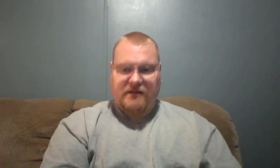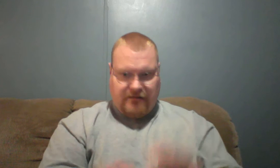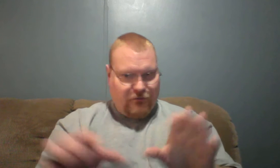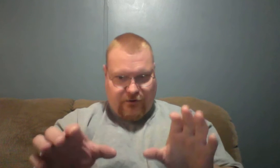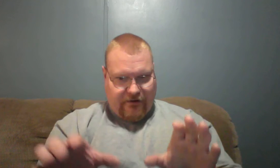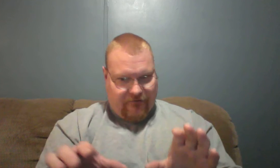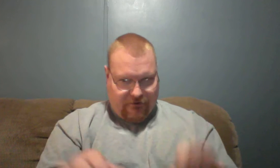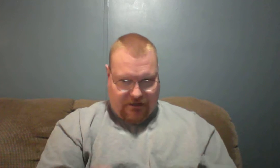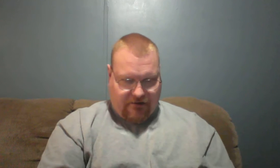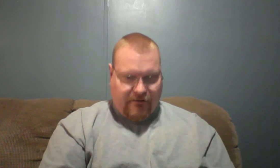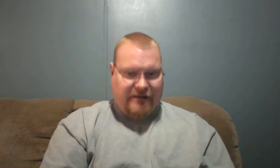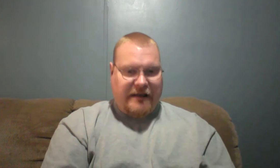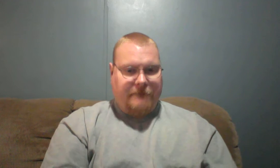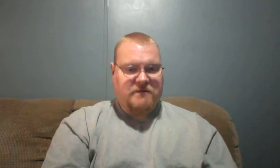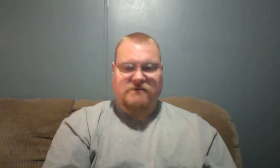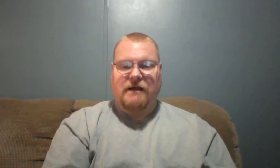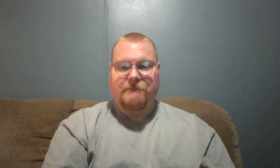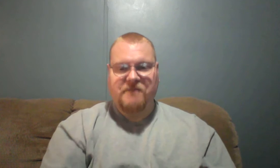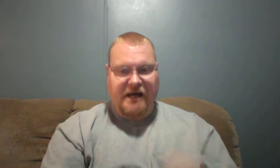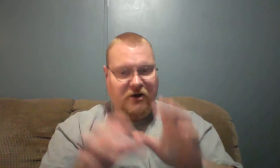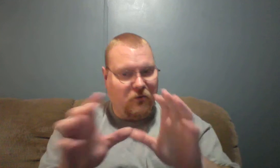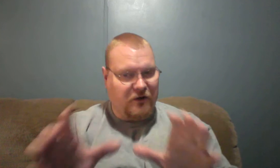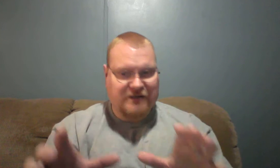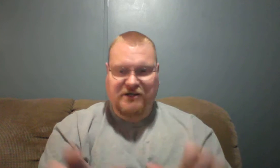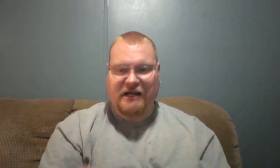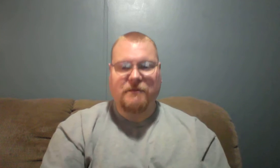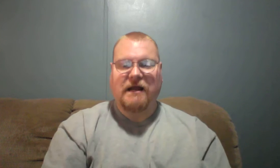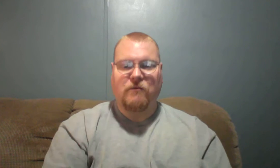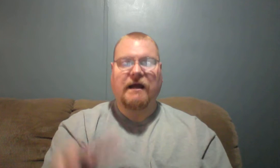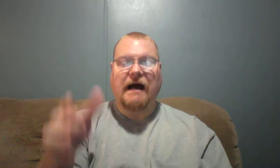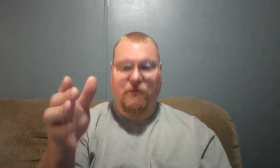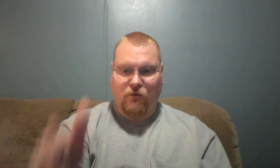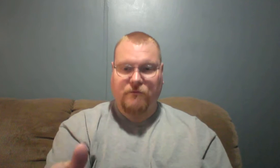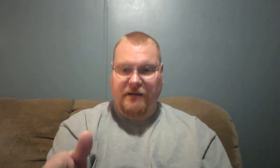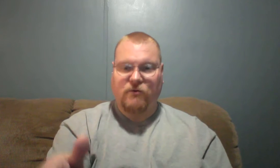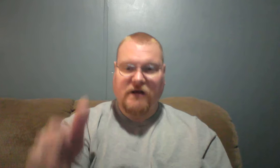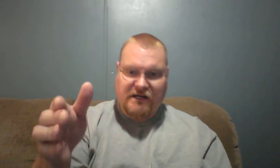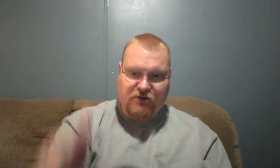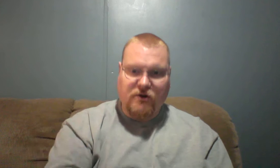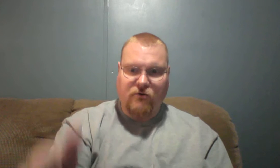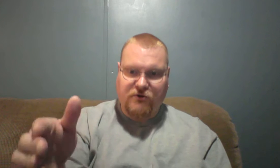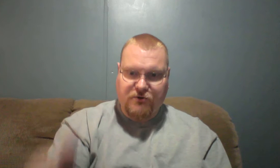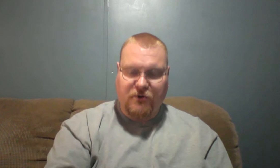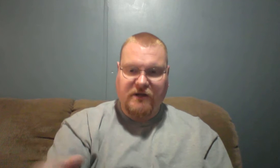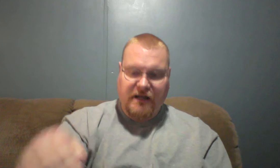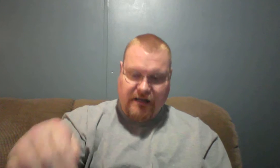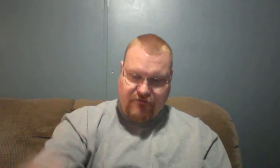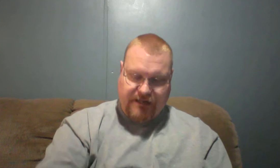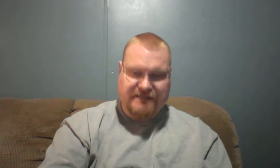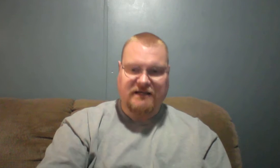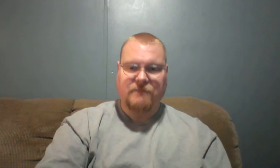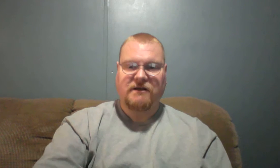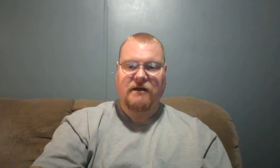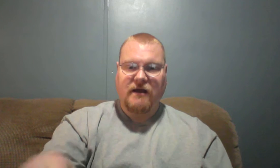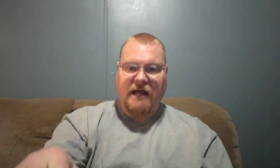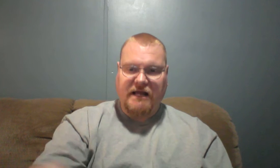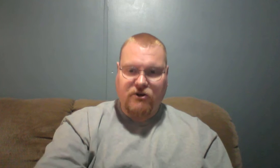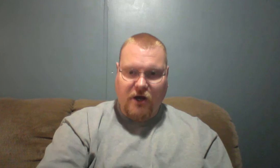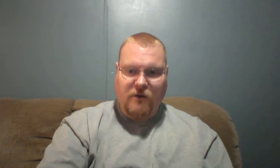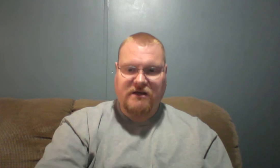I won't go any further talking about that because I don't want to shun anybody away. want people to know the truth. If you're in something and you know it to